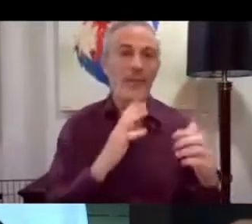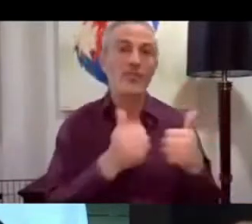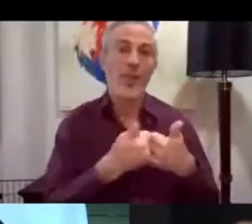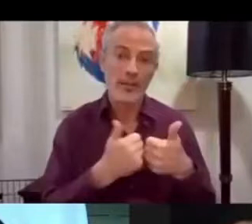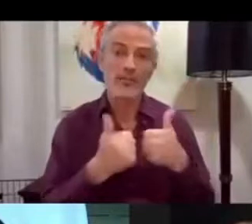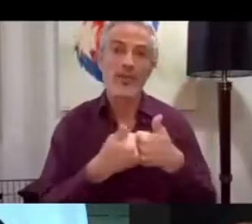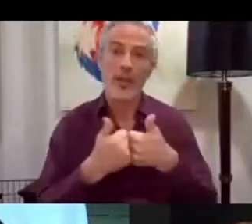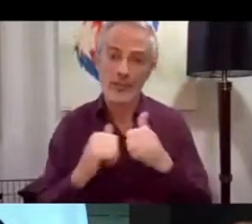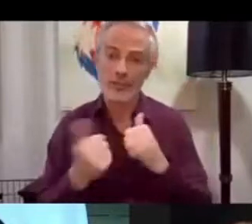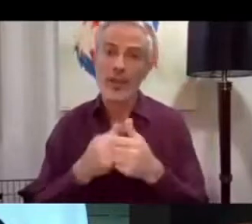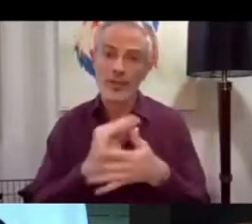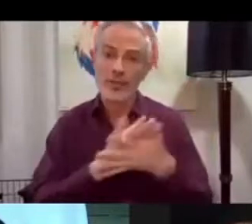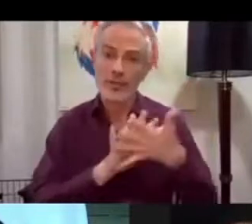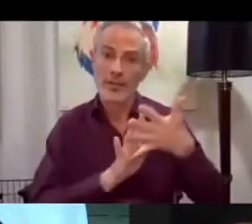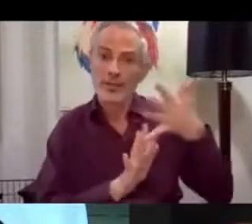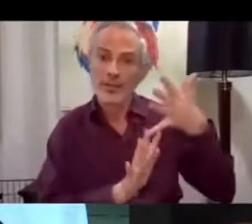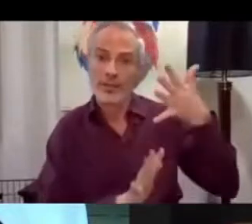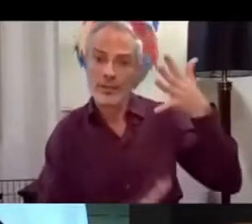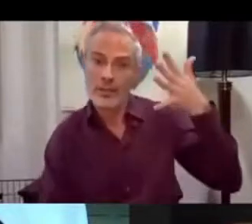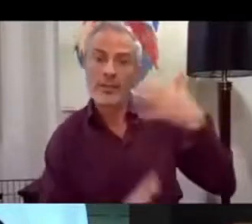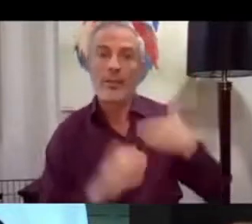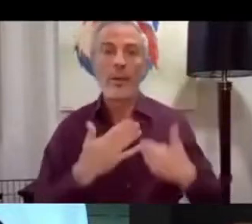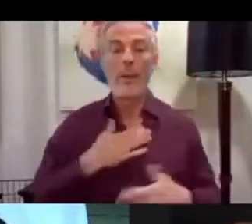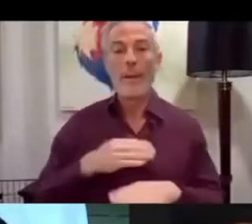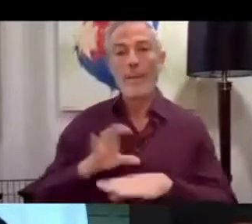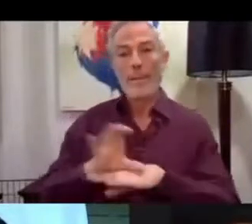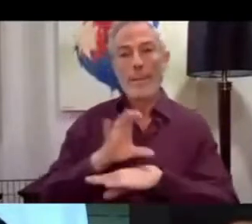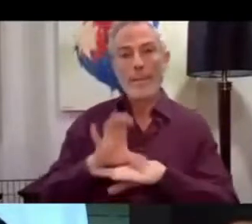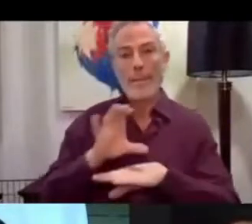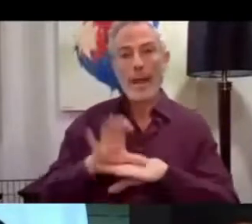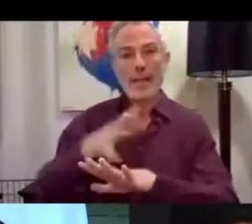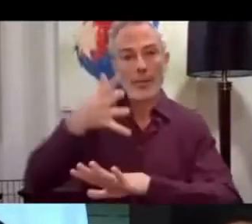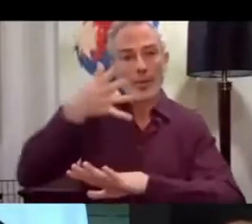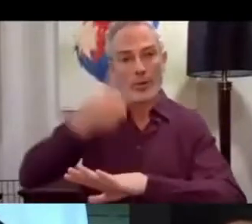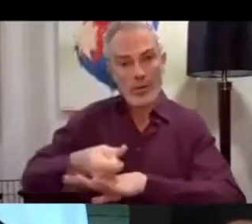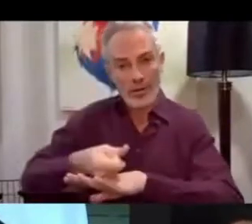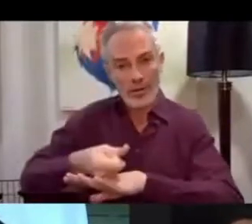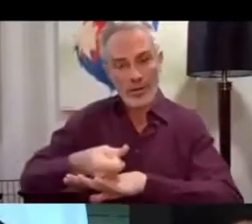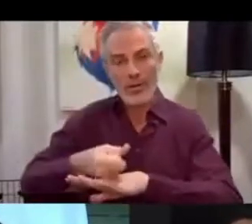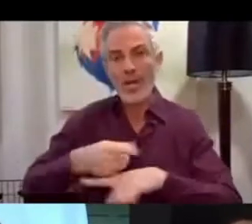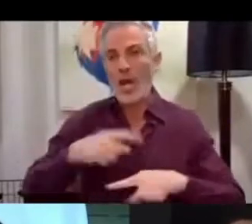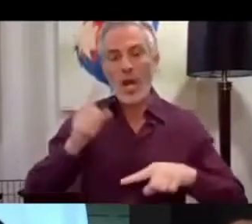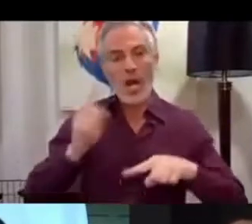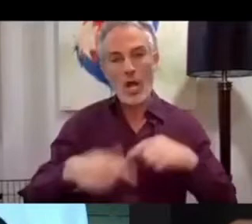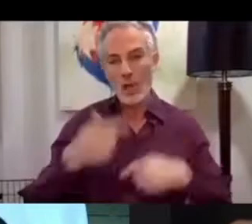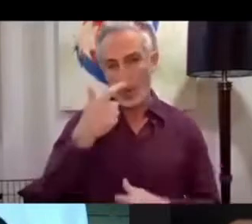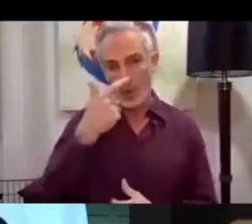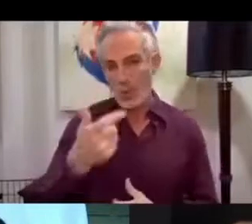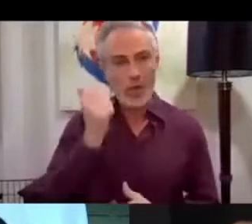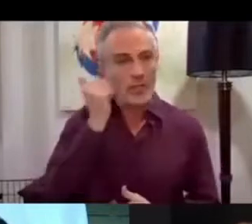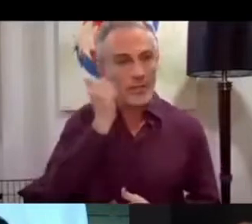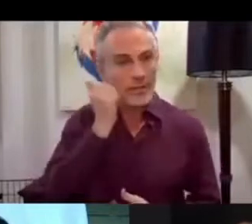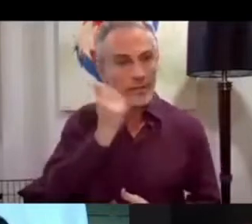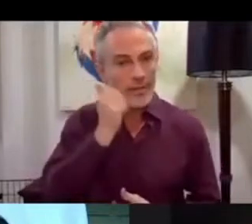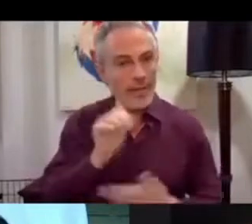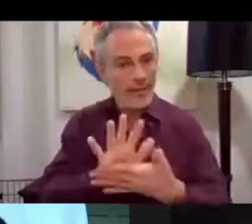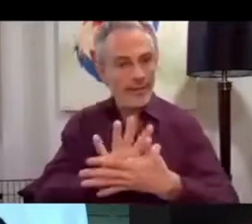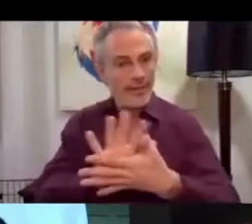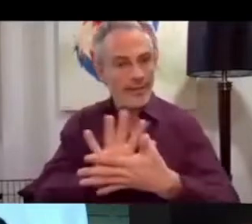my computer died and I couldn't watch dailies. So I just had to trust my gut instinct when I was shooting,